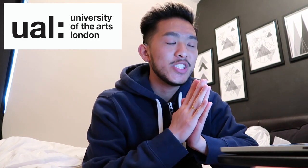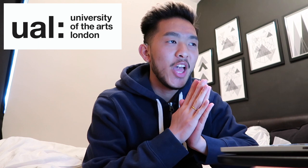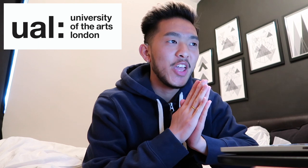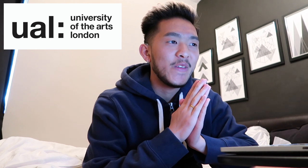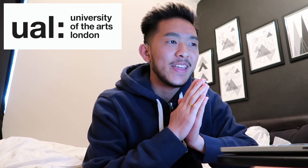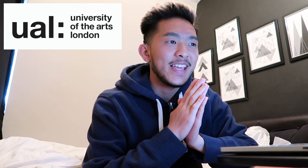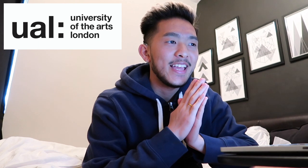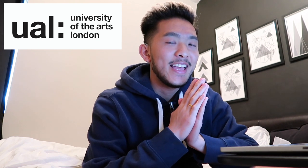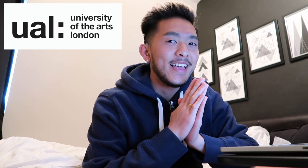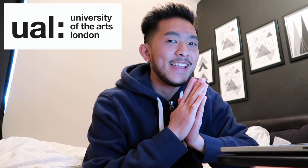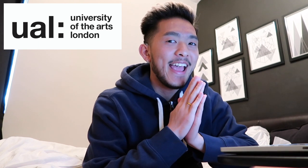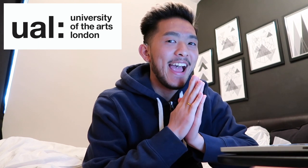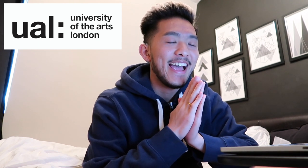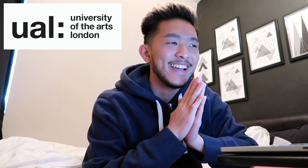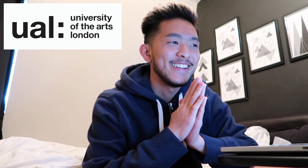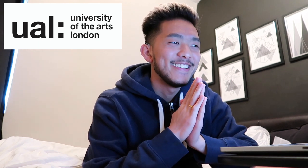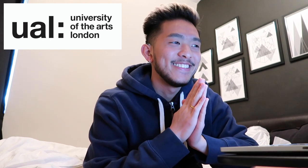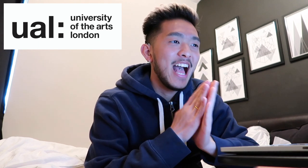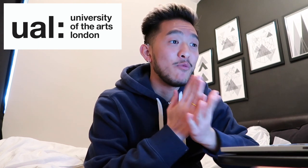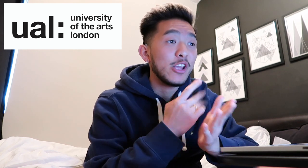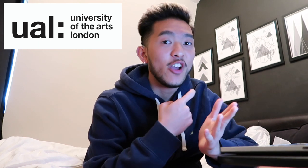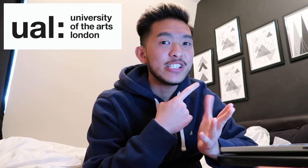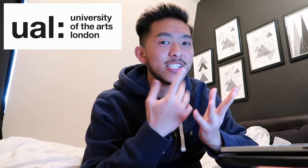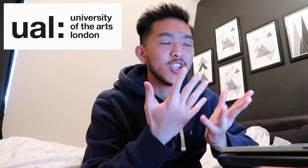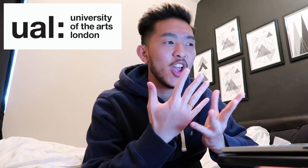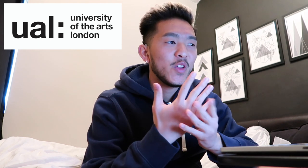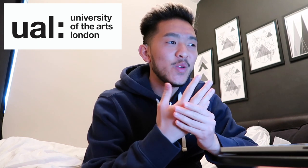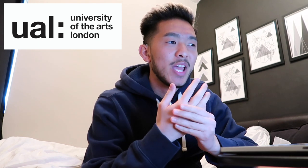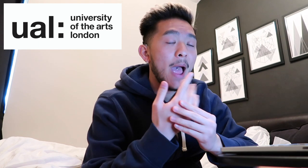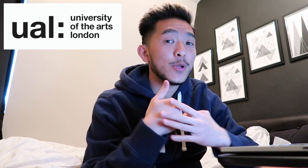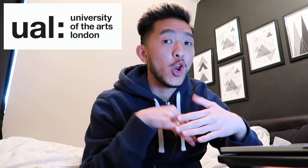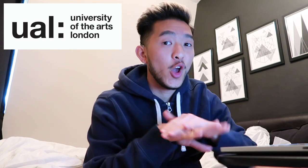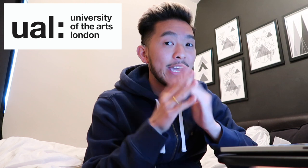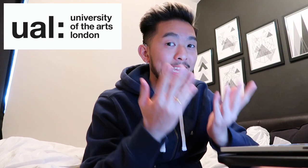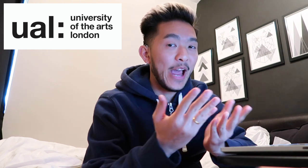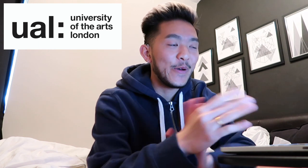So, yeah, I'm really going to show. I'm really lucky now.